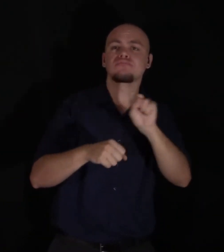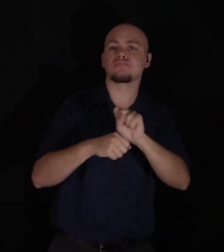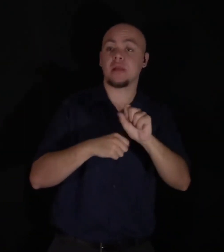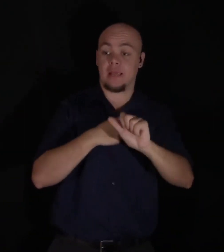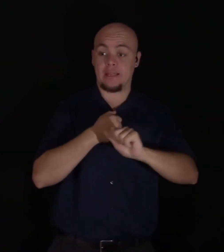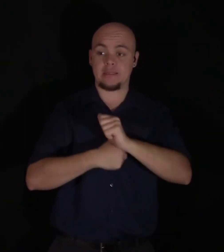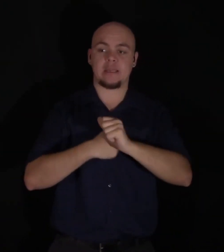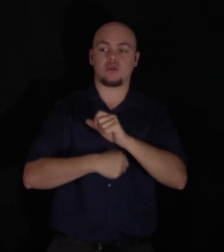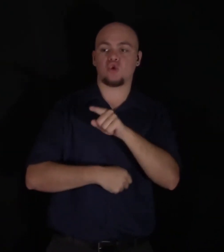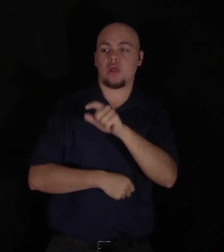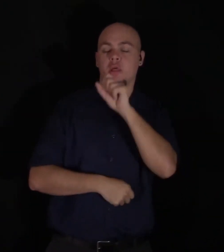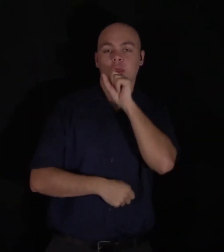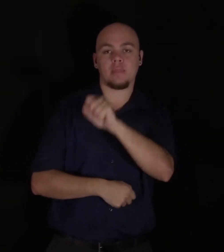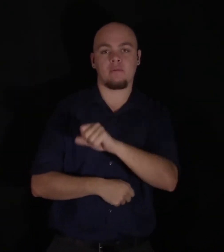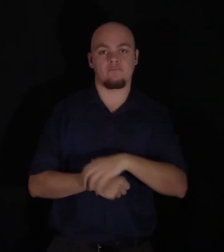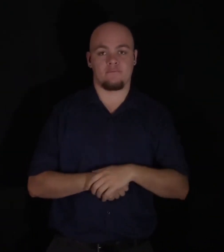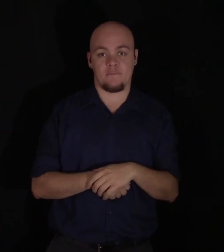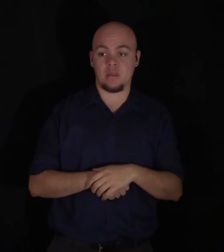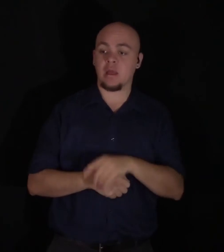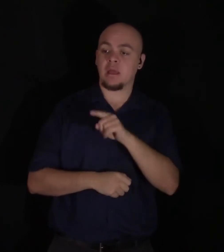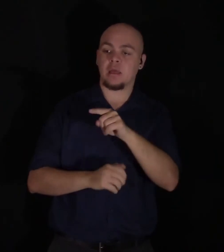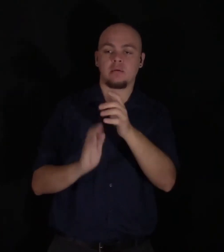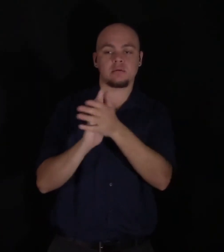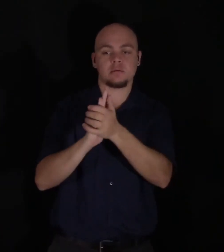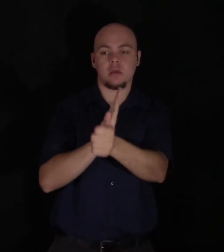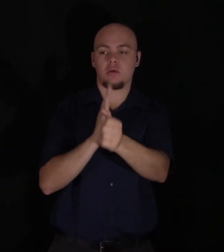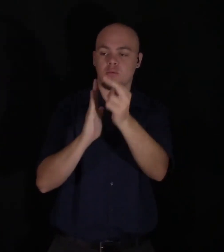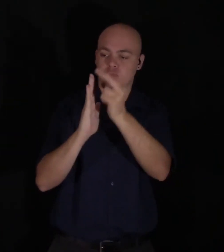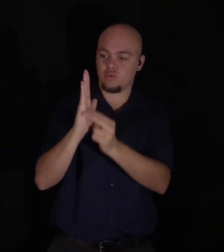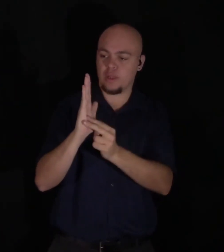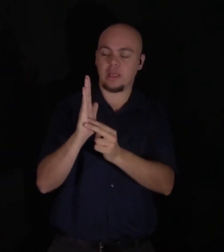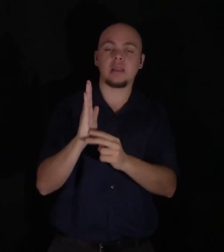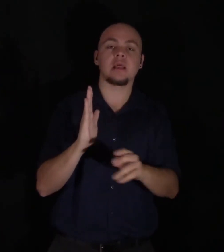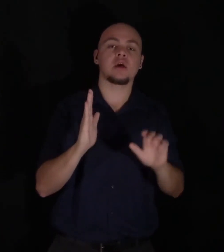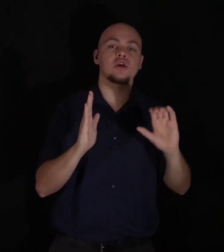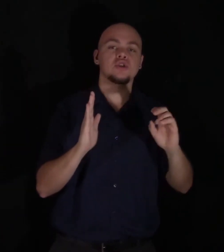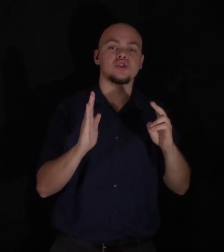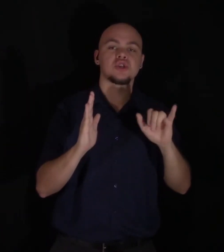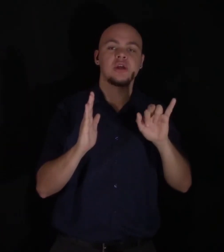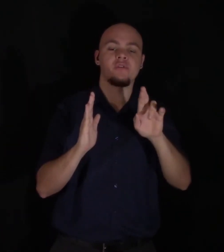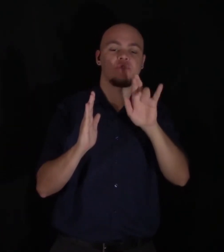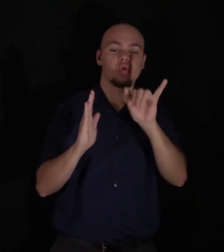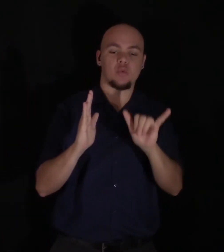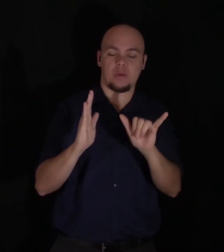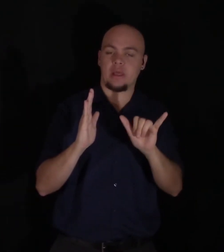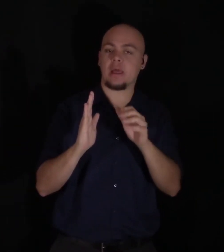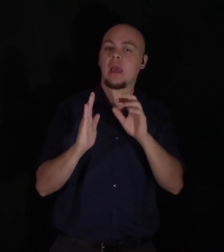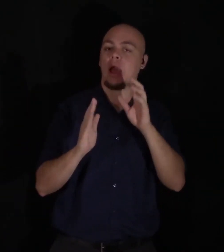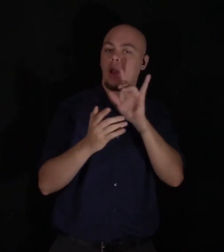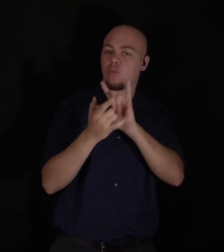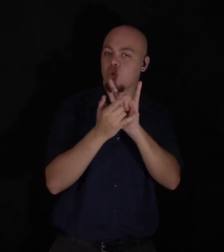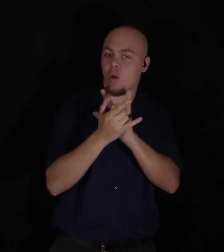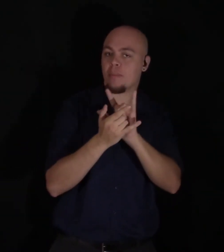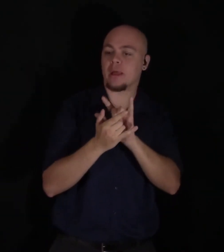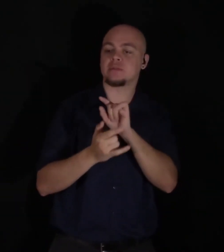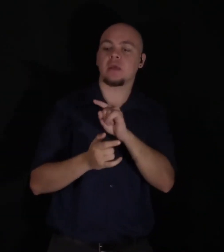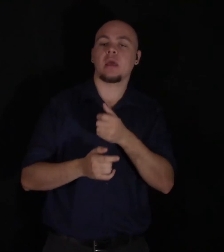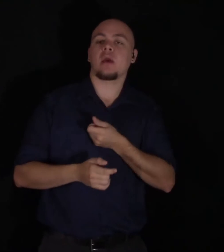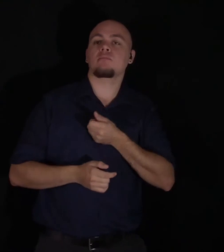He was deeply read in books of chivalry and romance. He composed heroic songs, and began to write many a